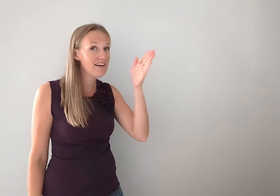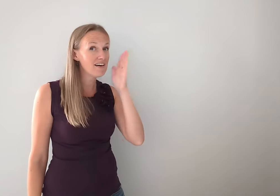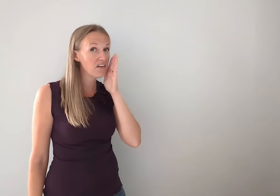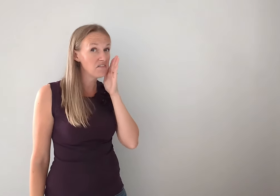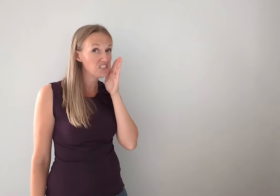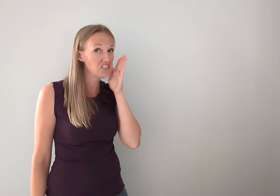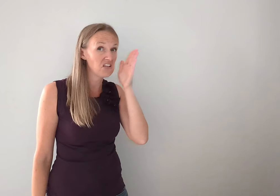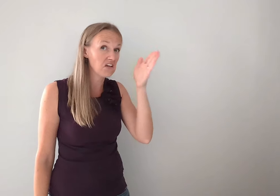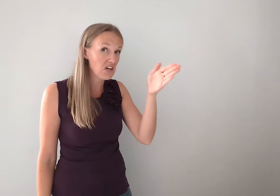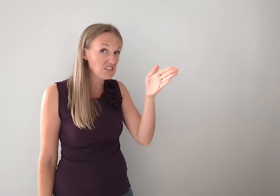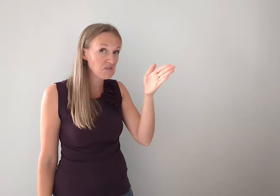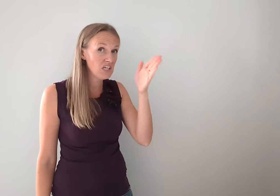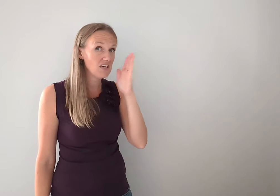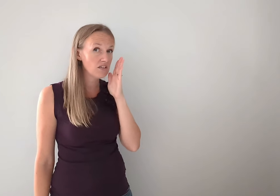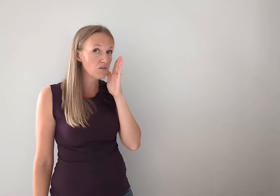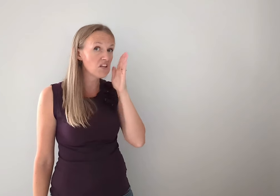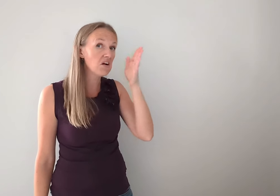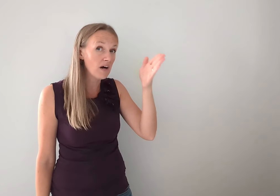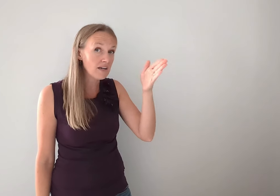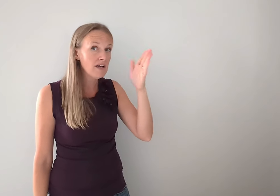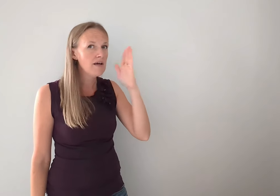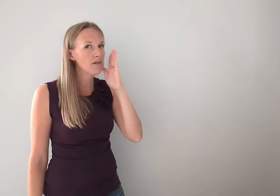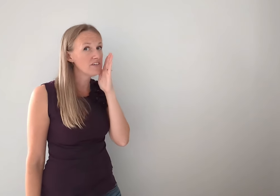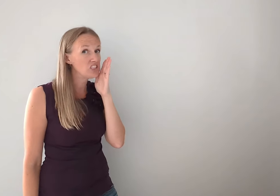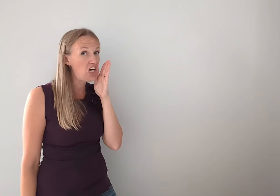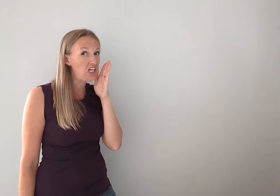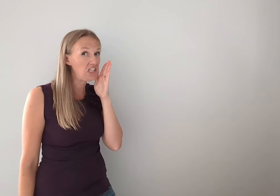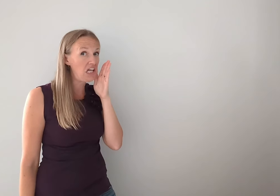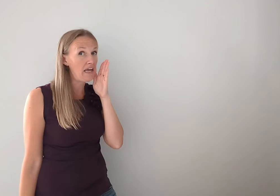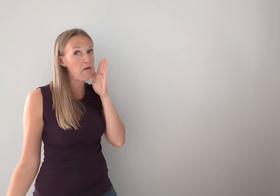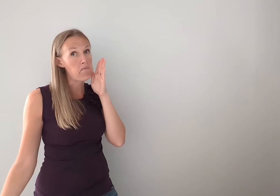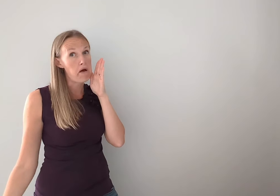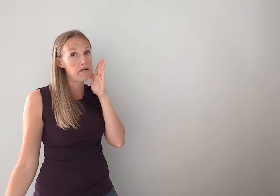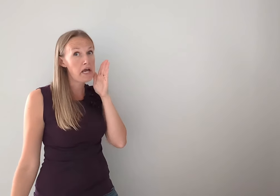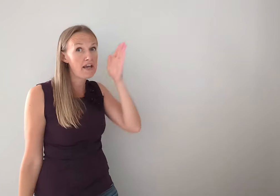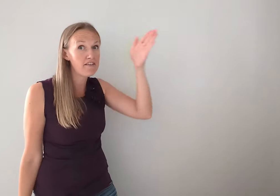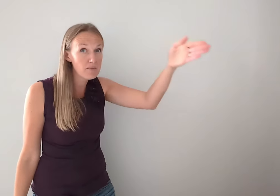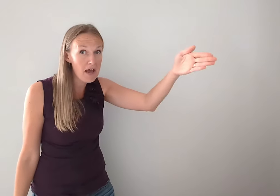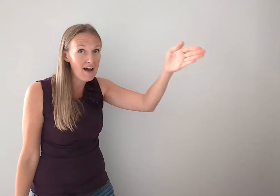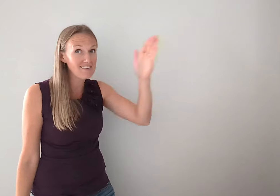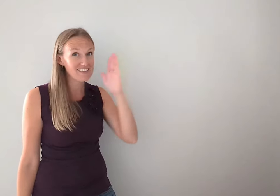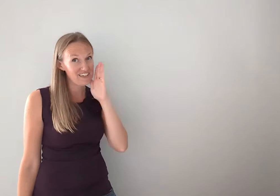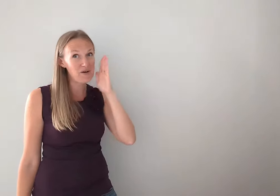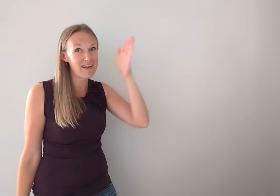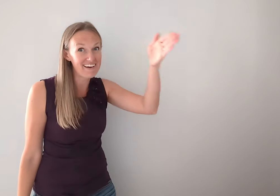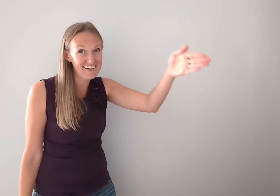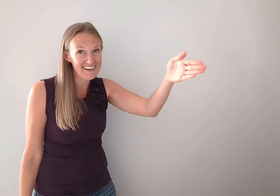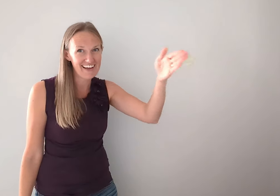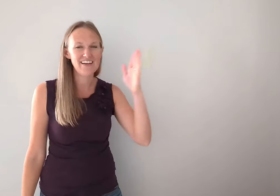on if it's just like next week, you do a little one. But if you're talking like a decade from now, you're going to go bigger. Okay.